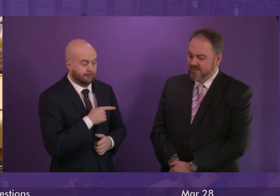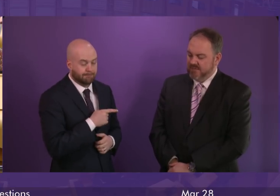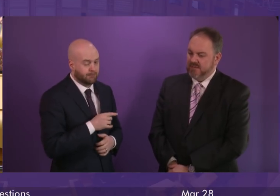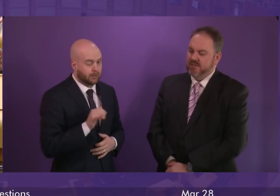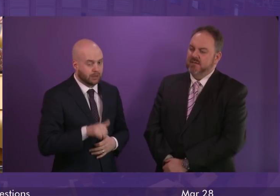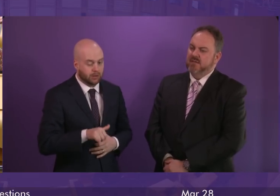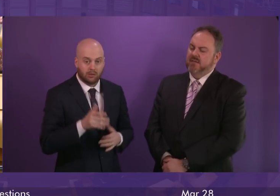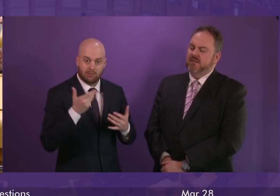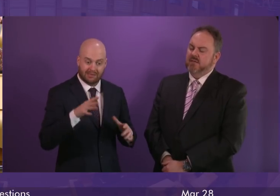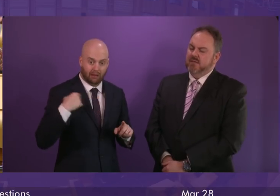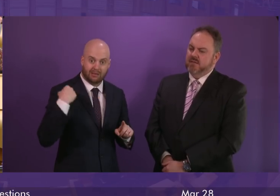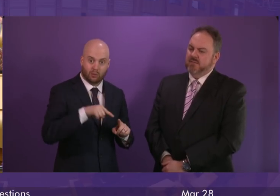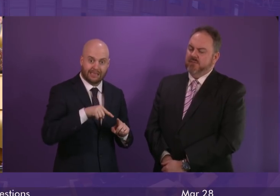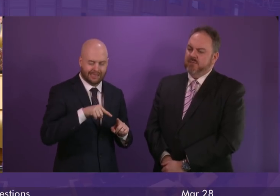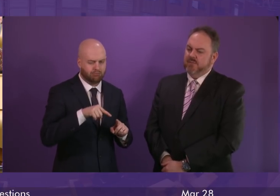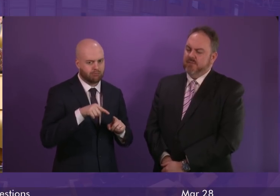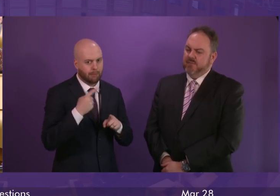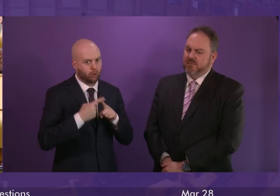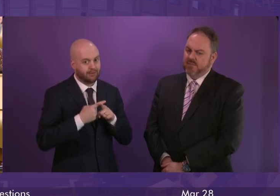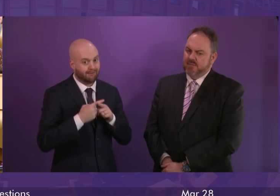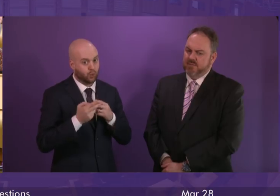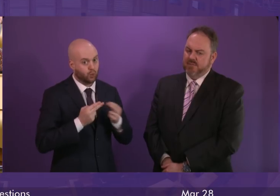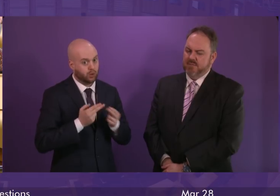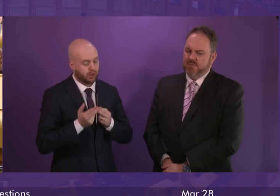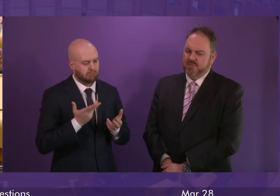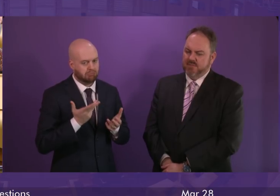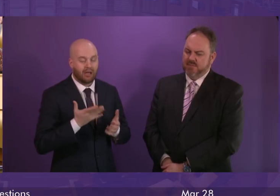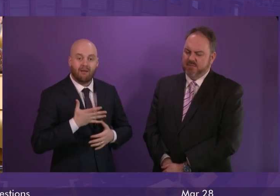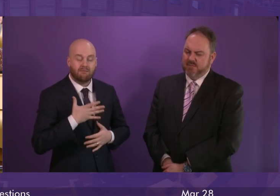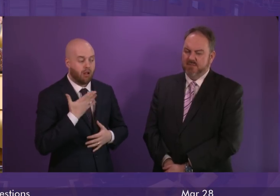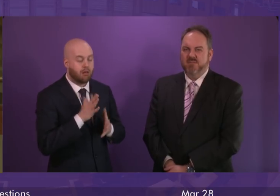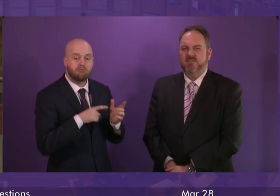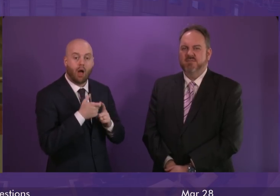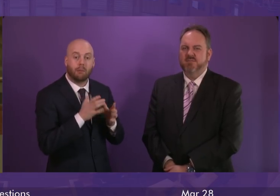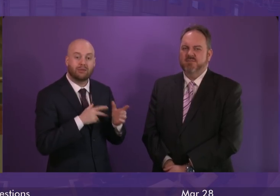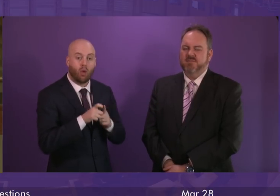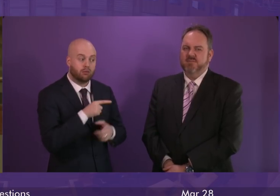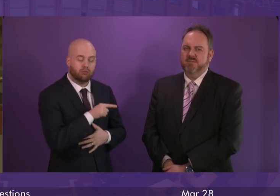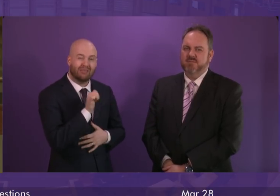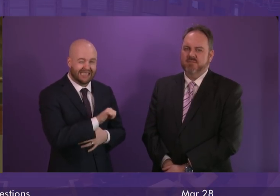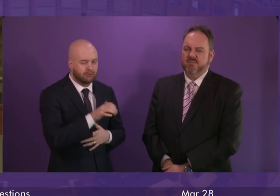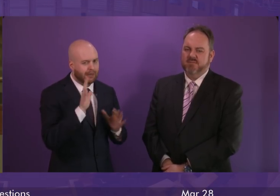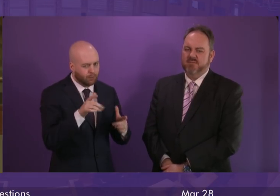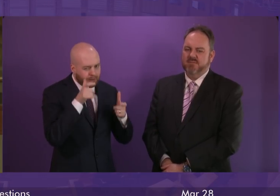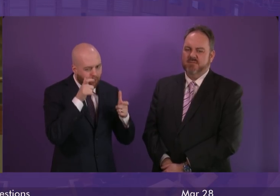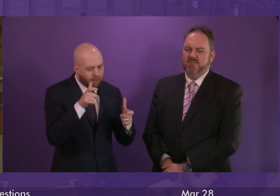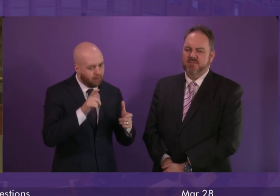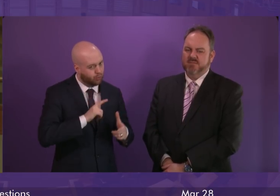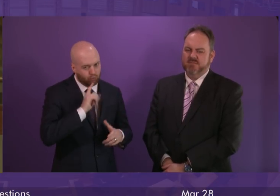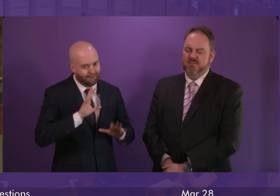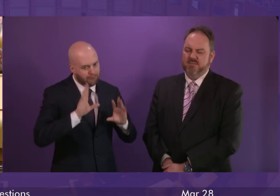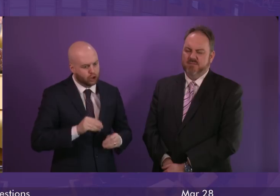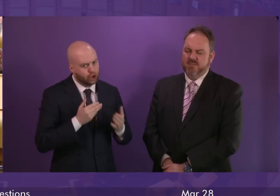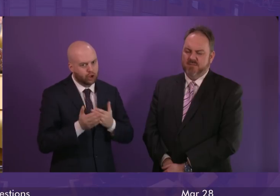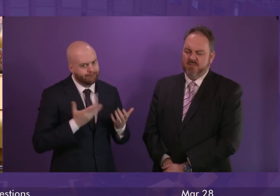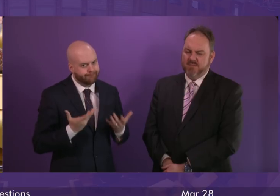news this week as Mark MacDonald has just outlined, although I think he's absolutely right to also be cautious. There is a long way to go. But I do think the